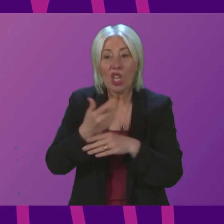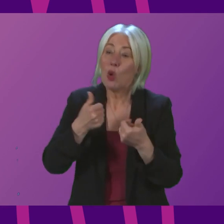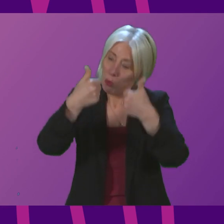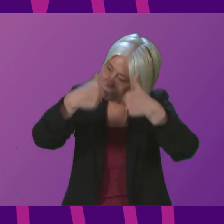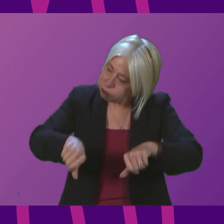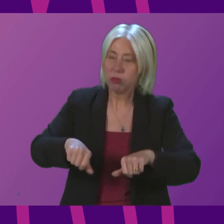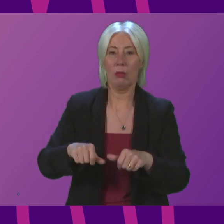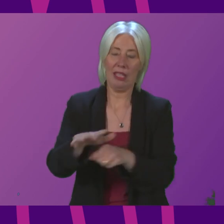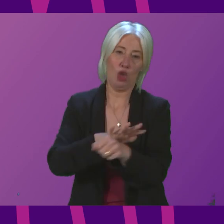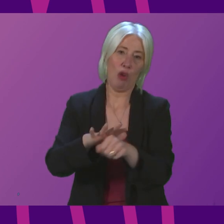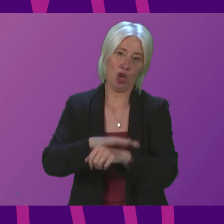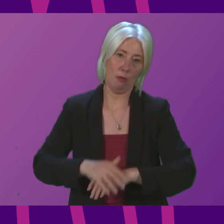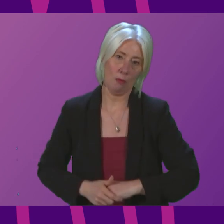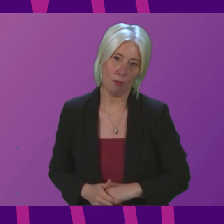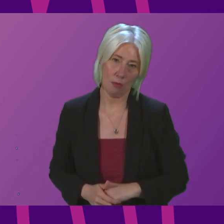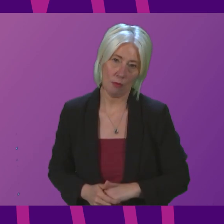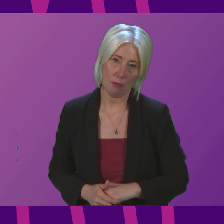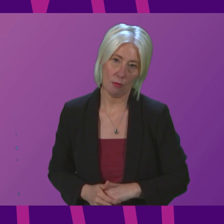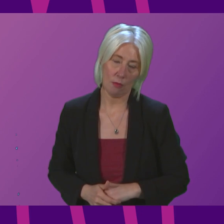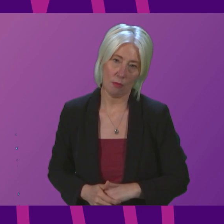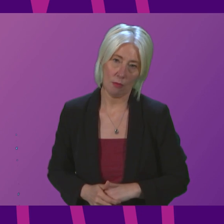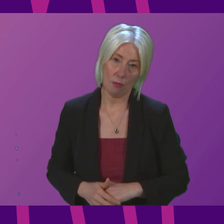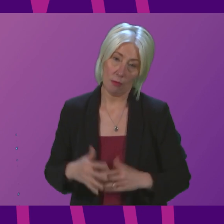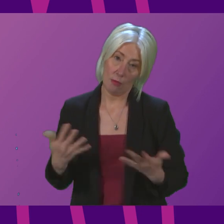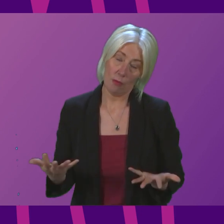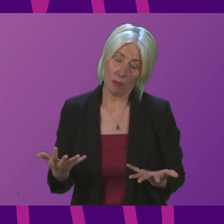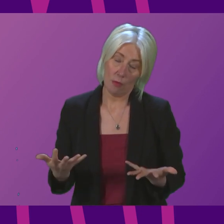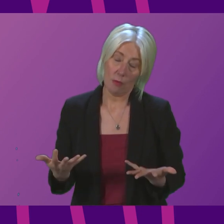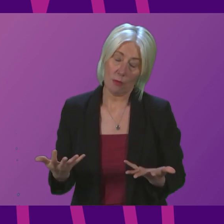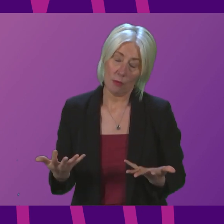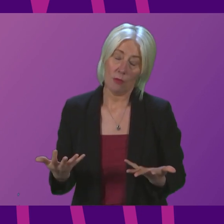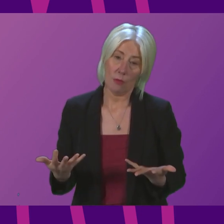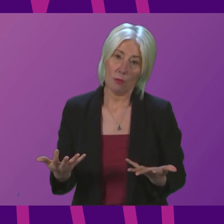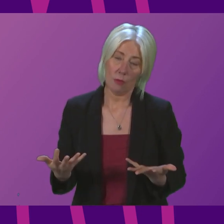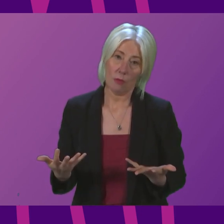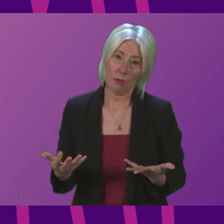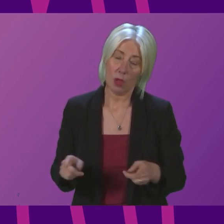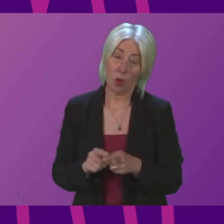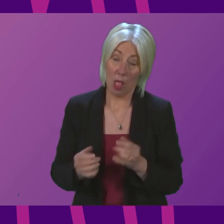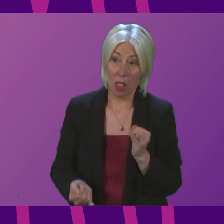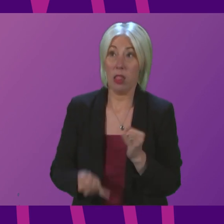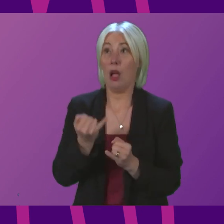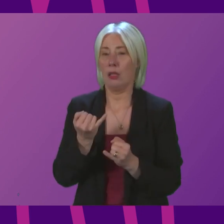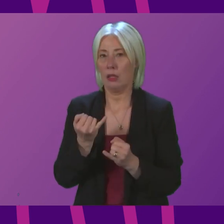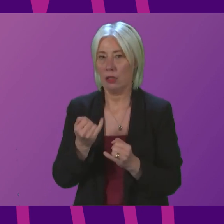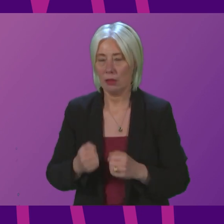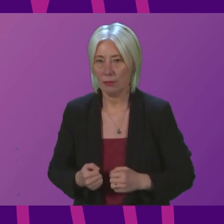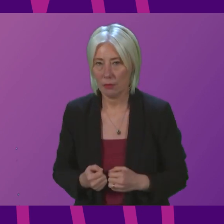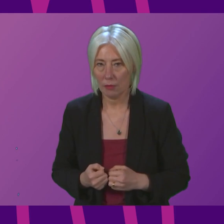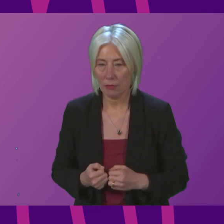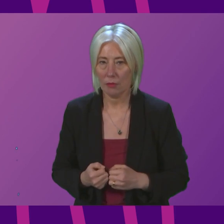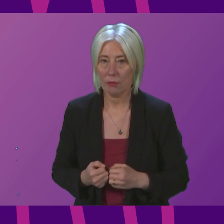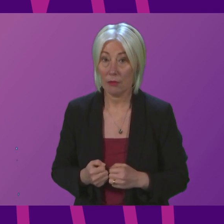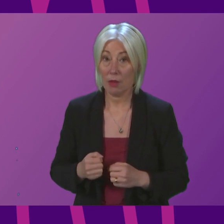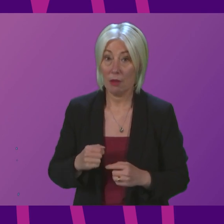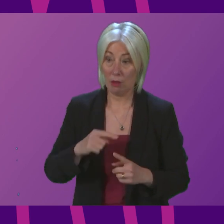situation? And of course, lastly, Presiding Officer, it